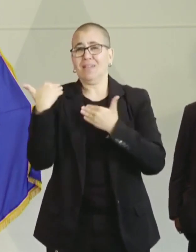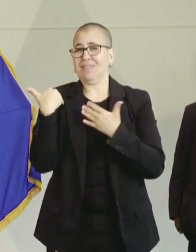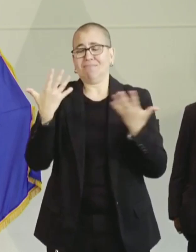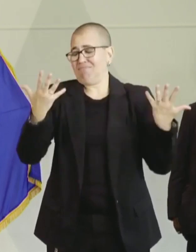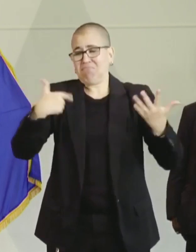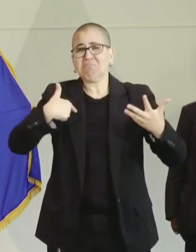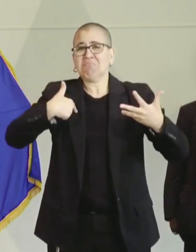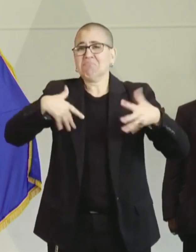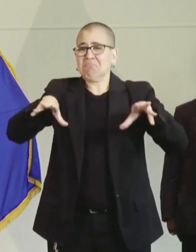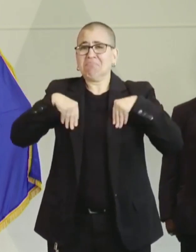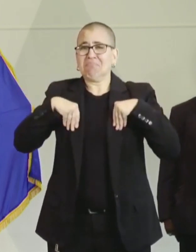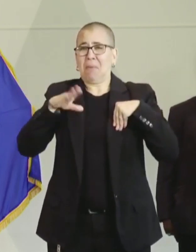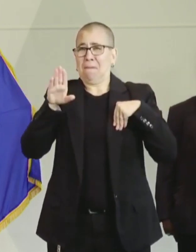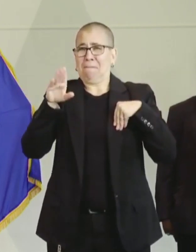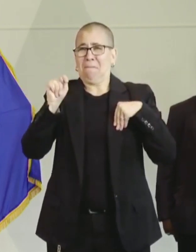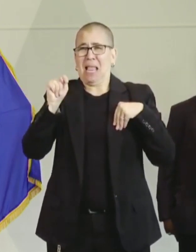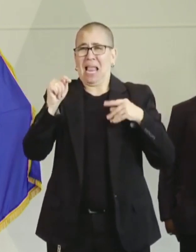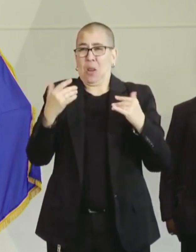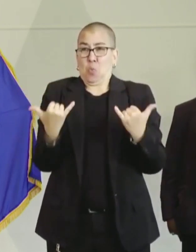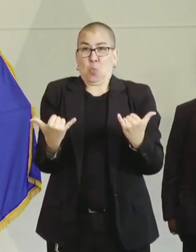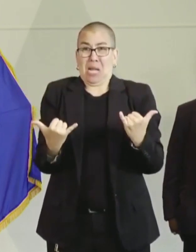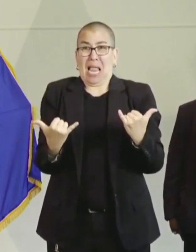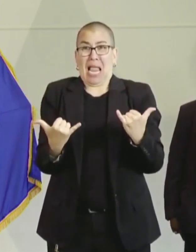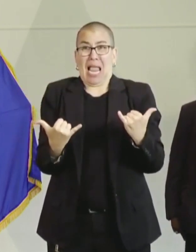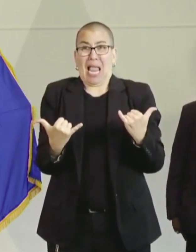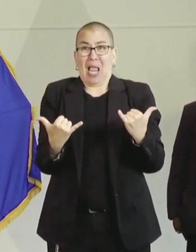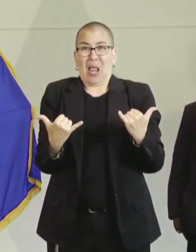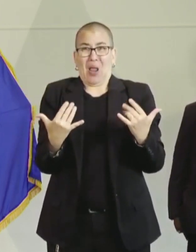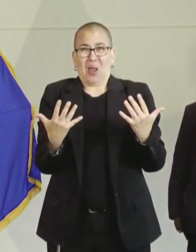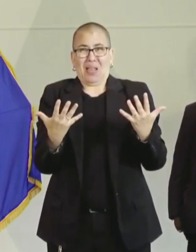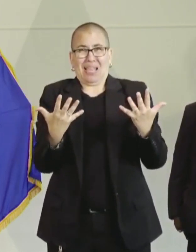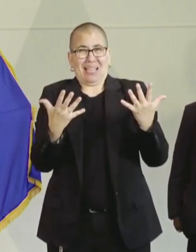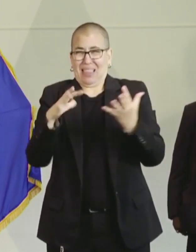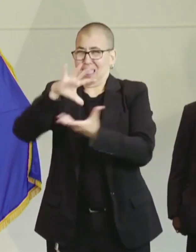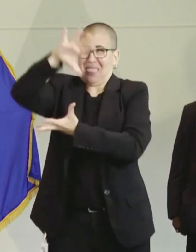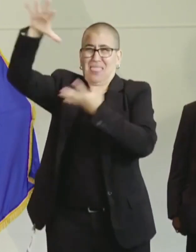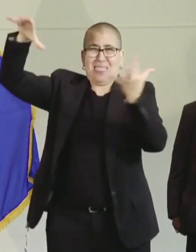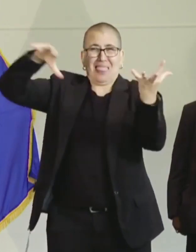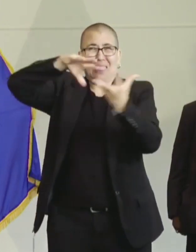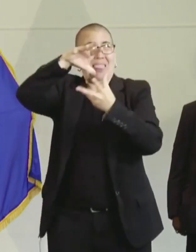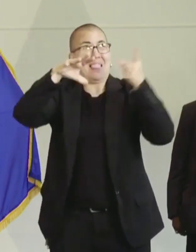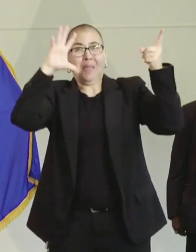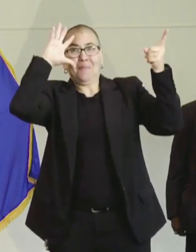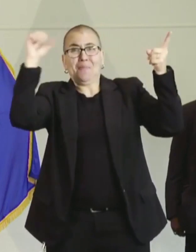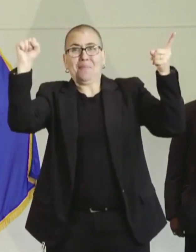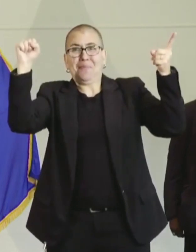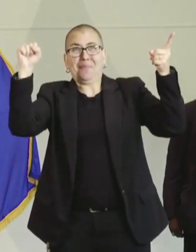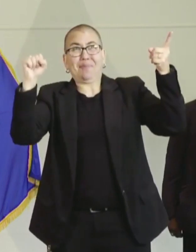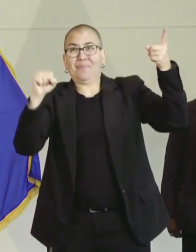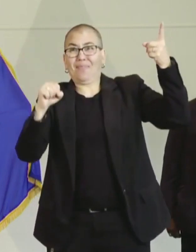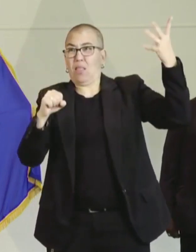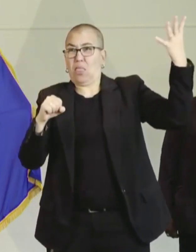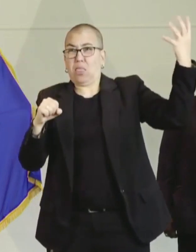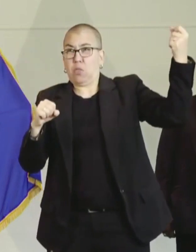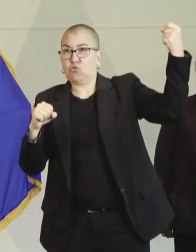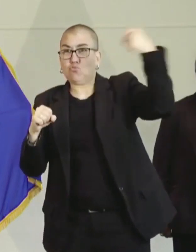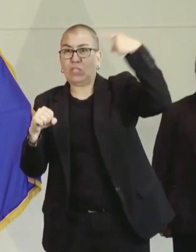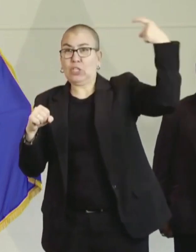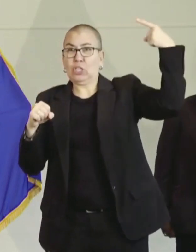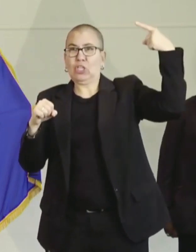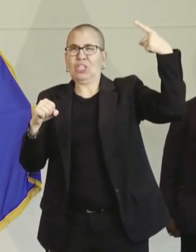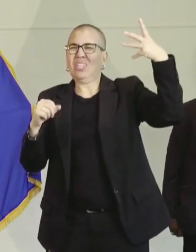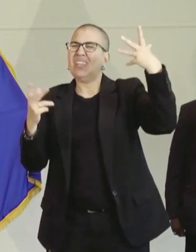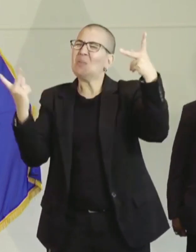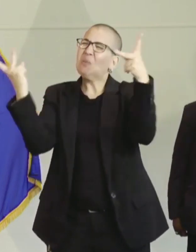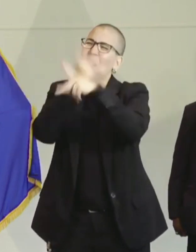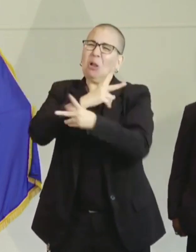But in the moment where we're at, in a moment that is so volatile, anything we do to add fuel to that fire is really,